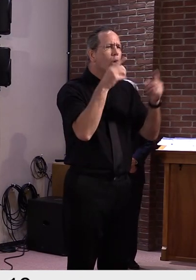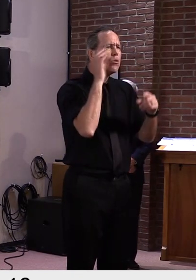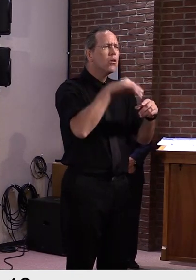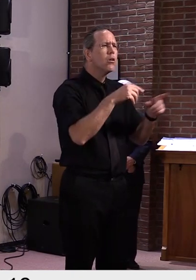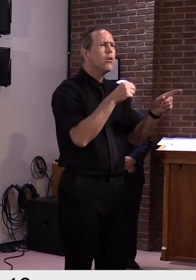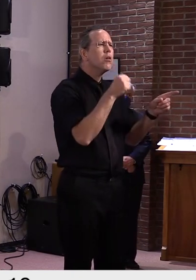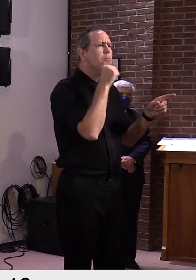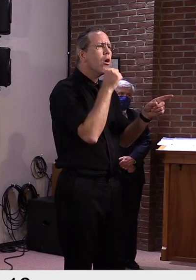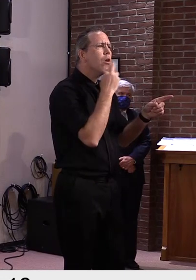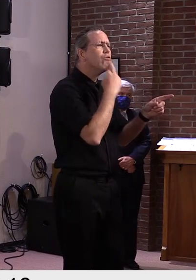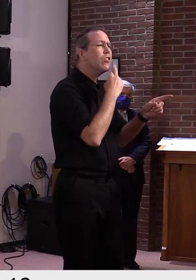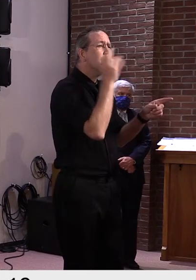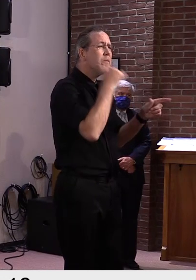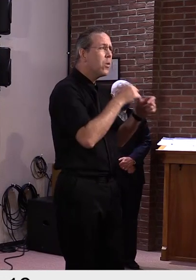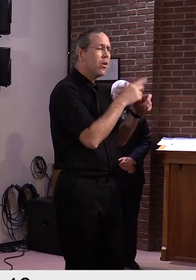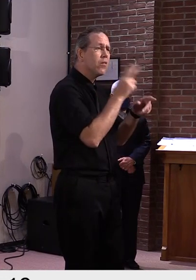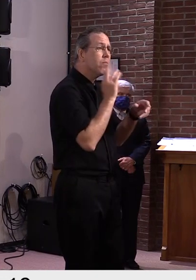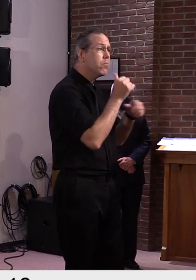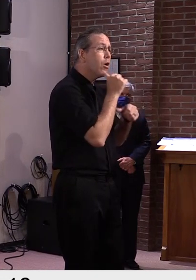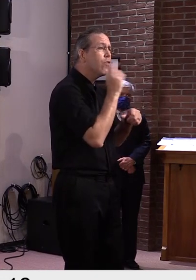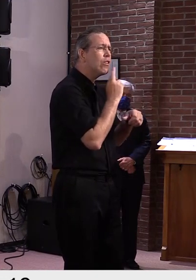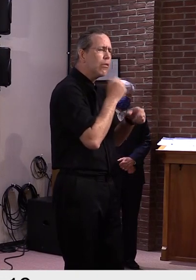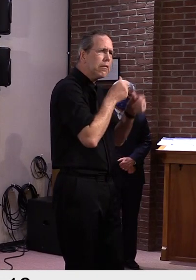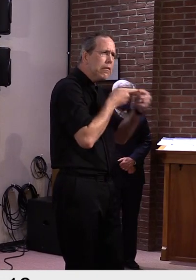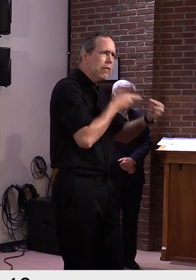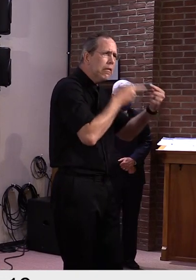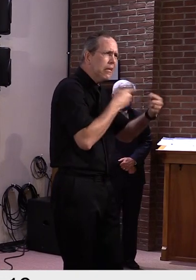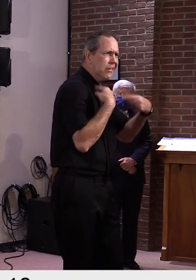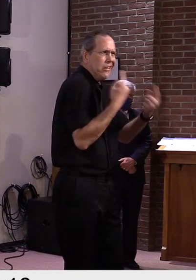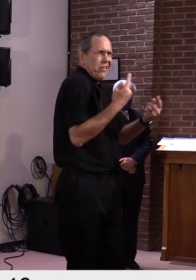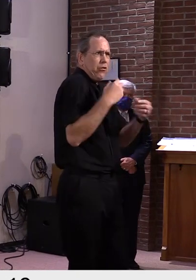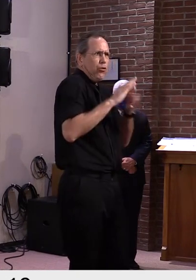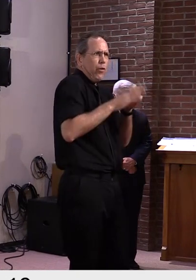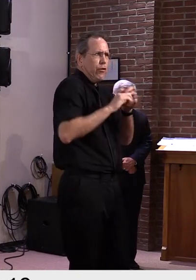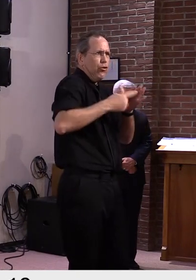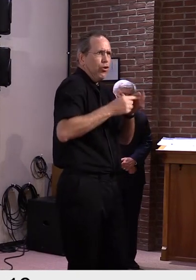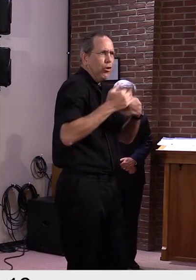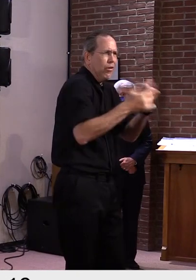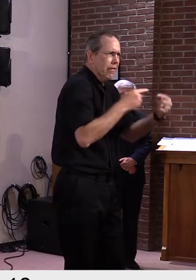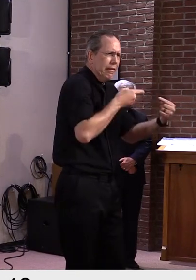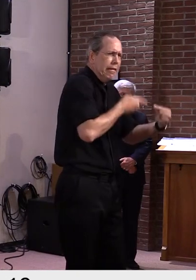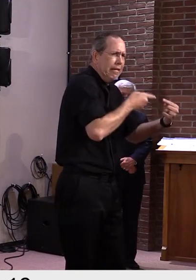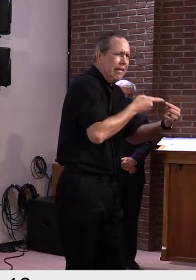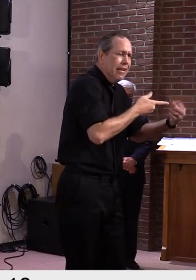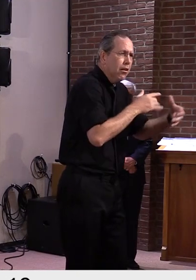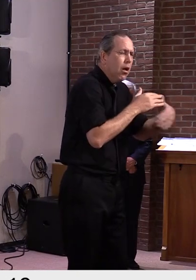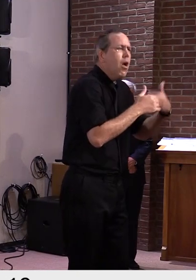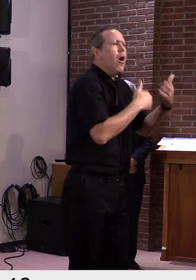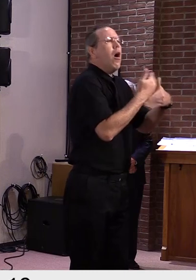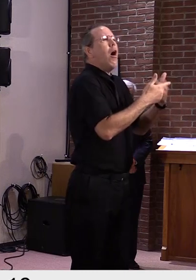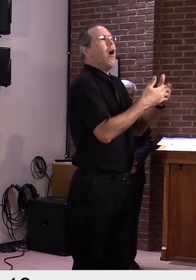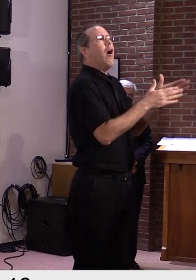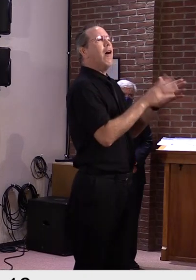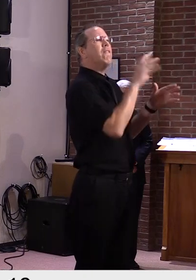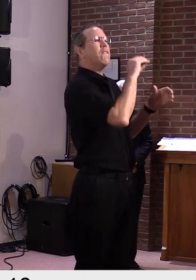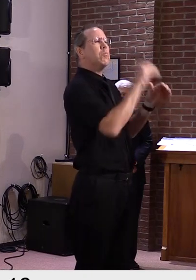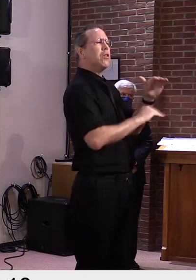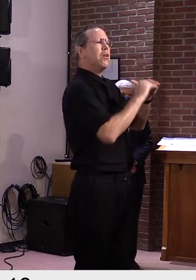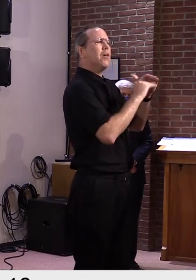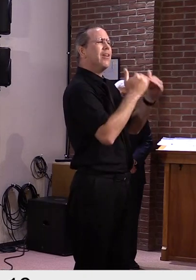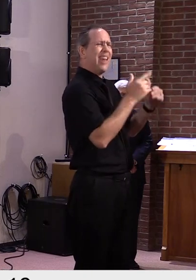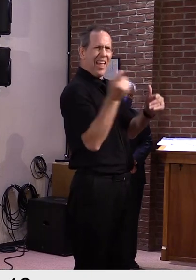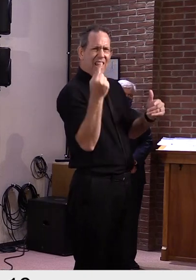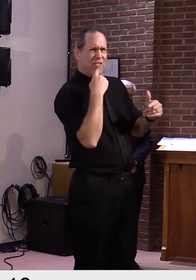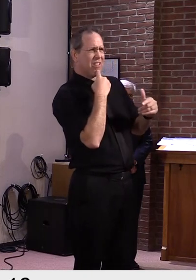at first, why not expand this bar and club local control mandate?